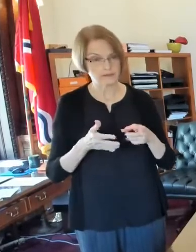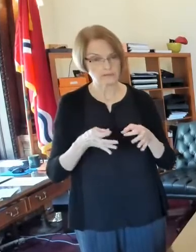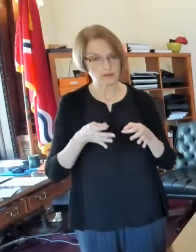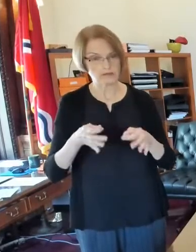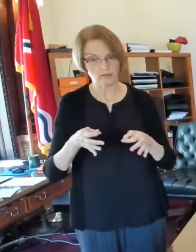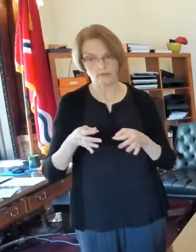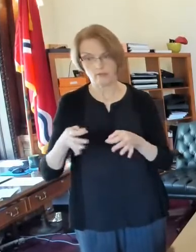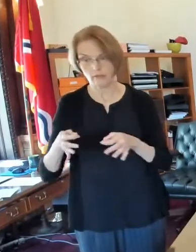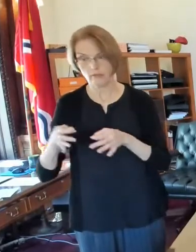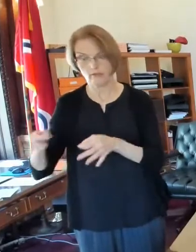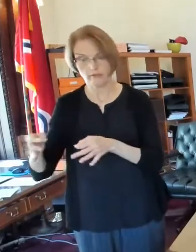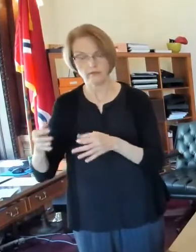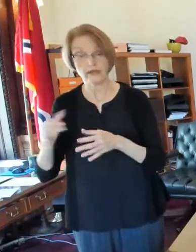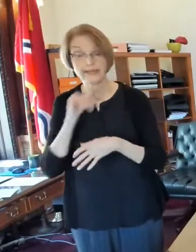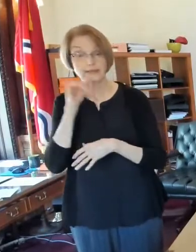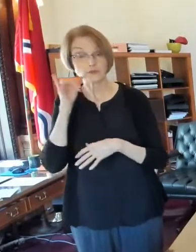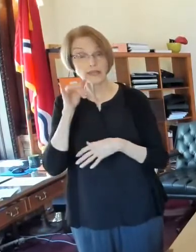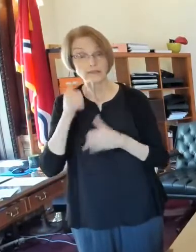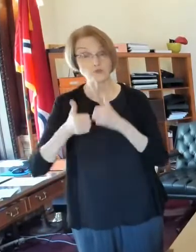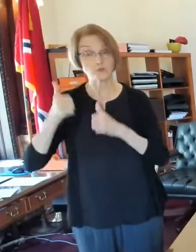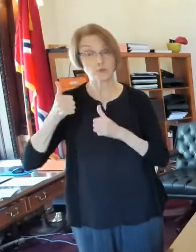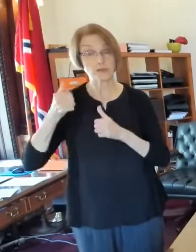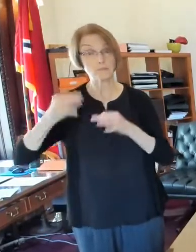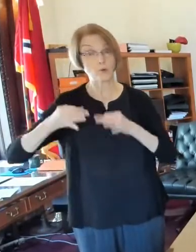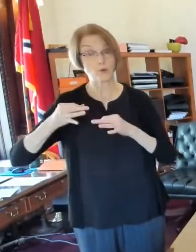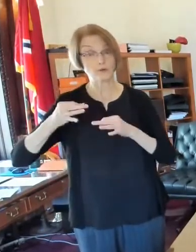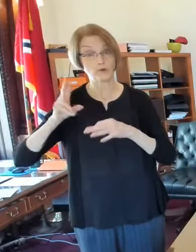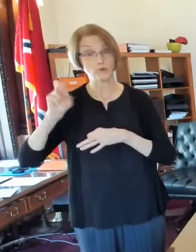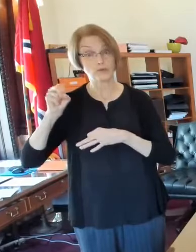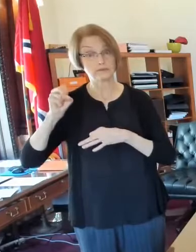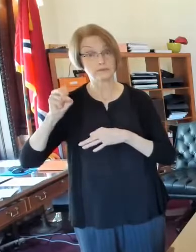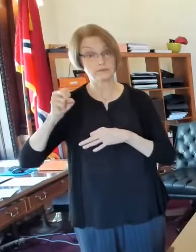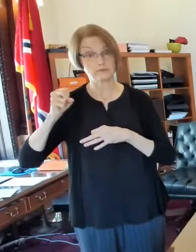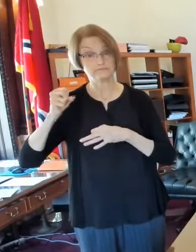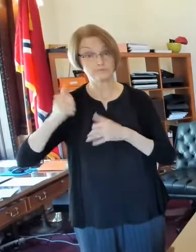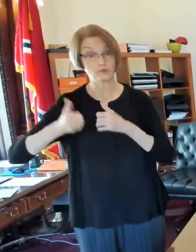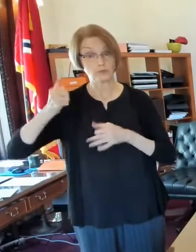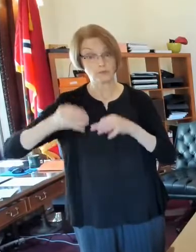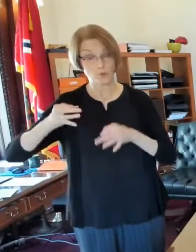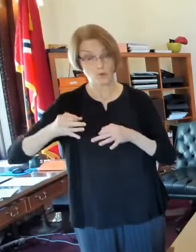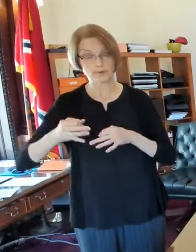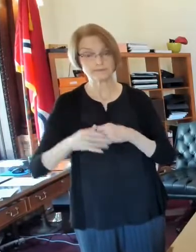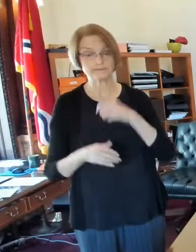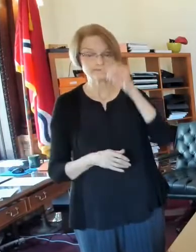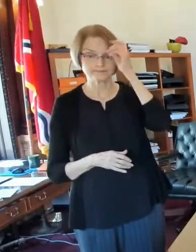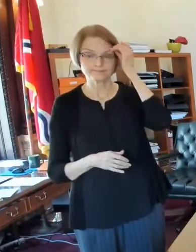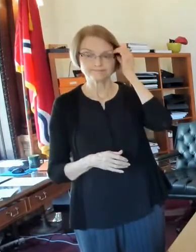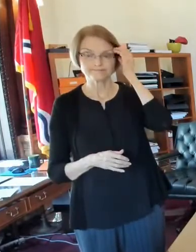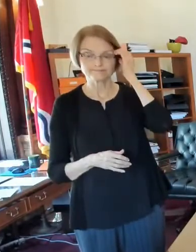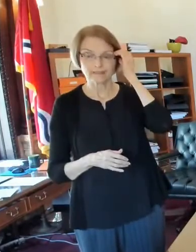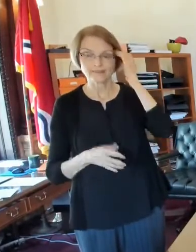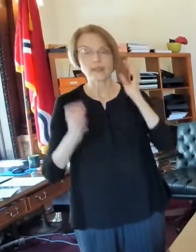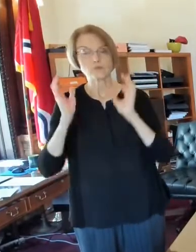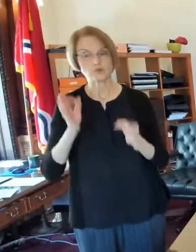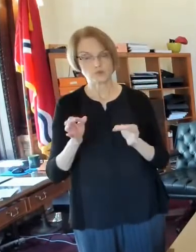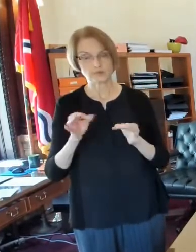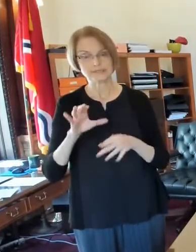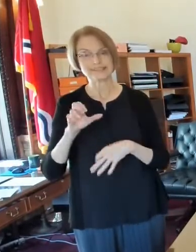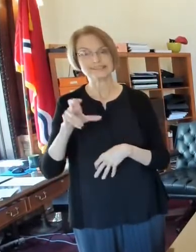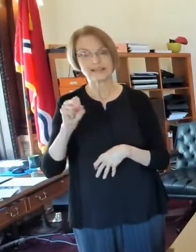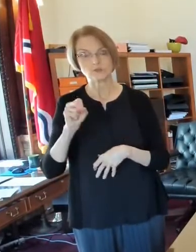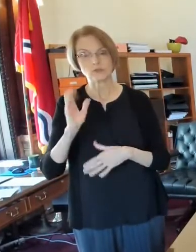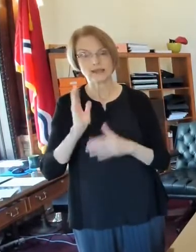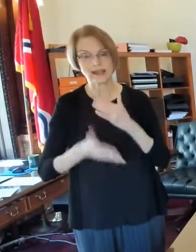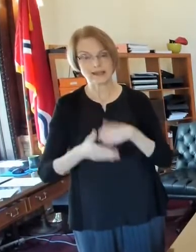then yesterday, the Supreme Court made a, um, uh, a ruling that the census would